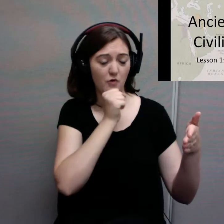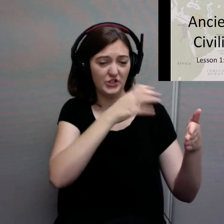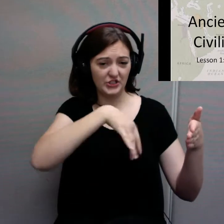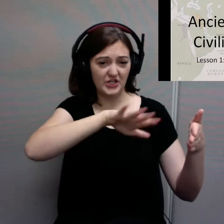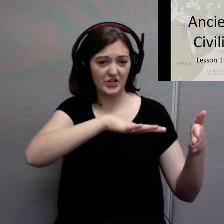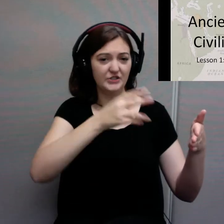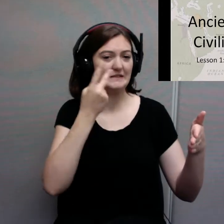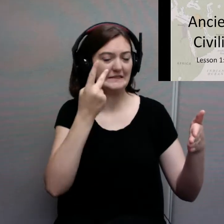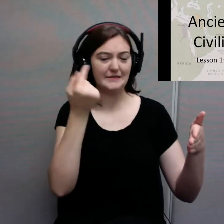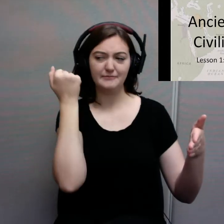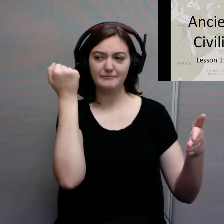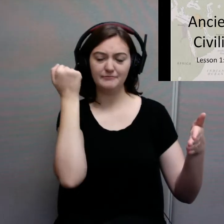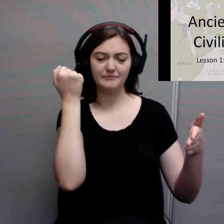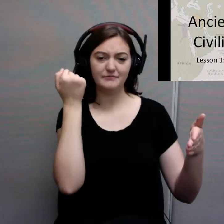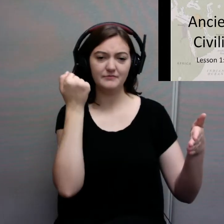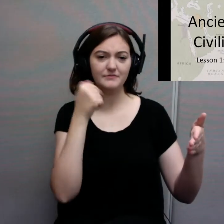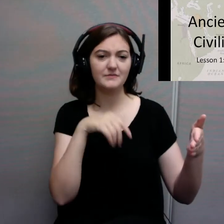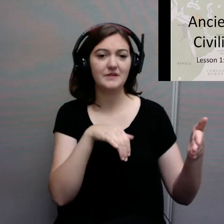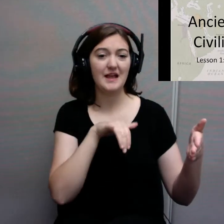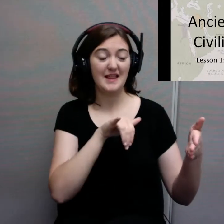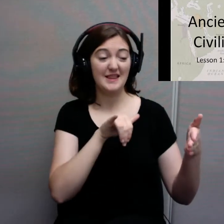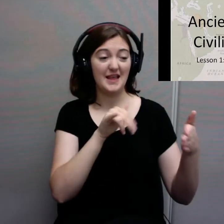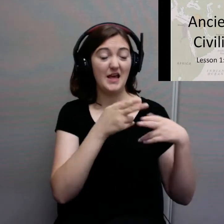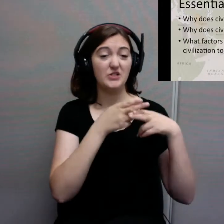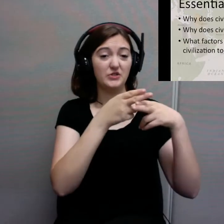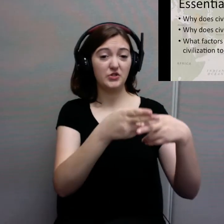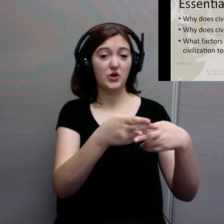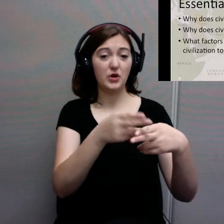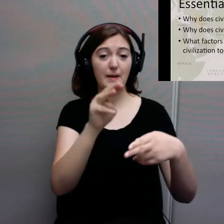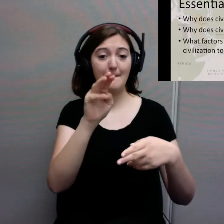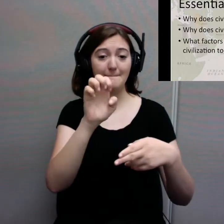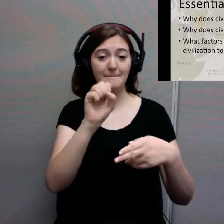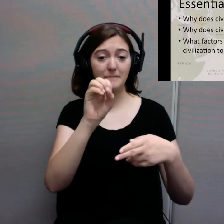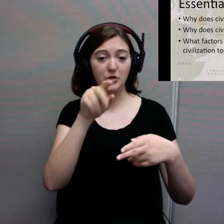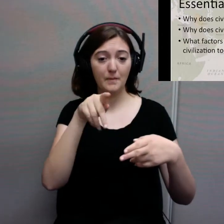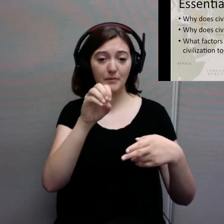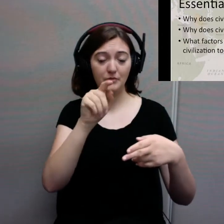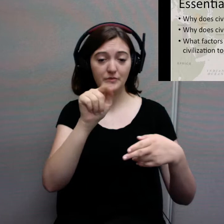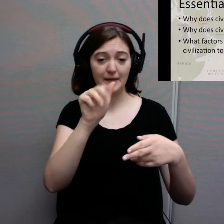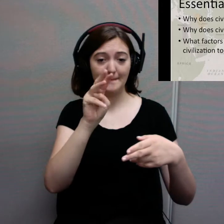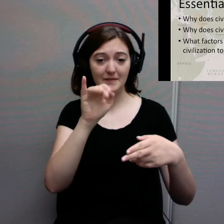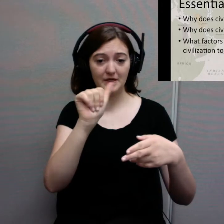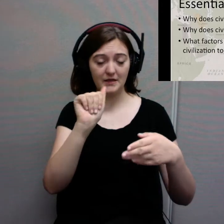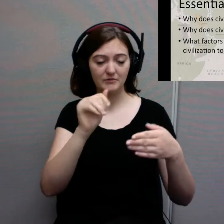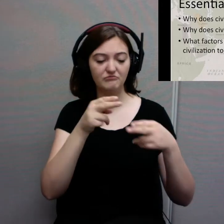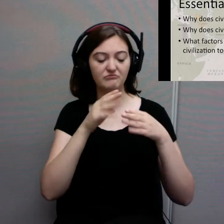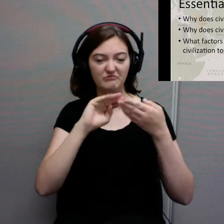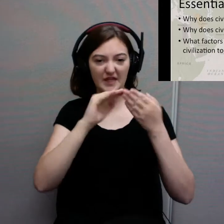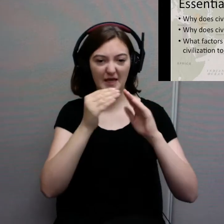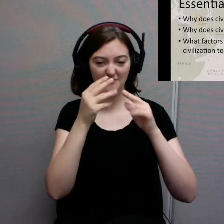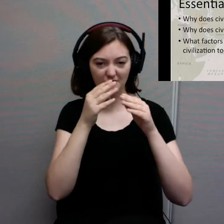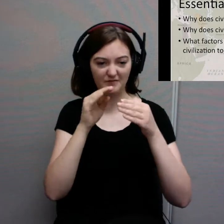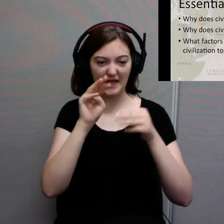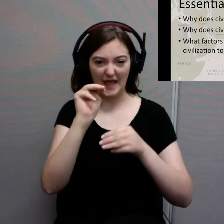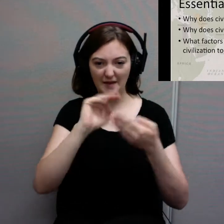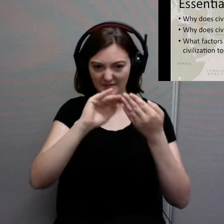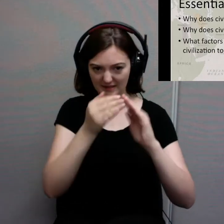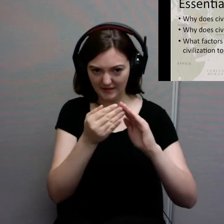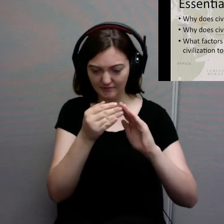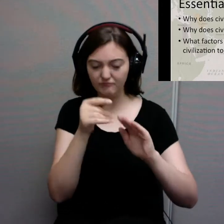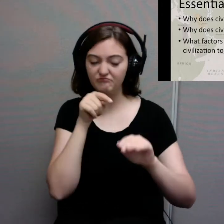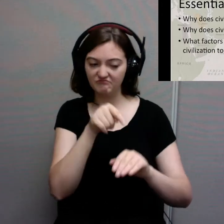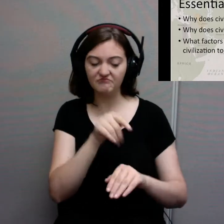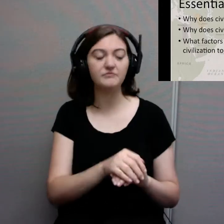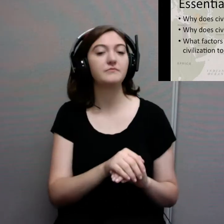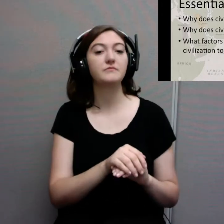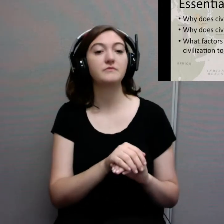that is the area of Mesopotamia. So let's get started. Now, in every PowerPoint you're going to see, we're going to